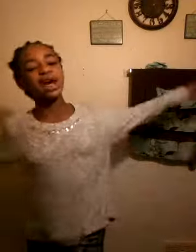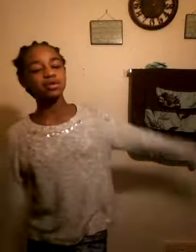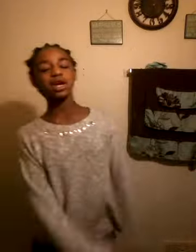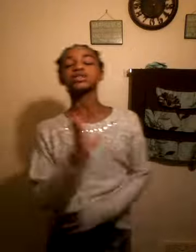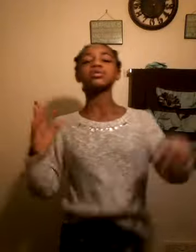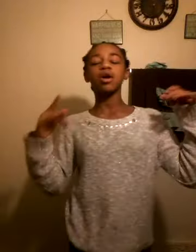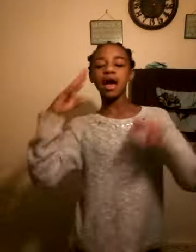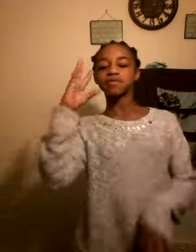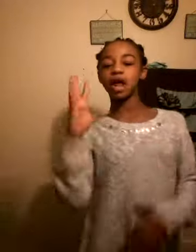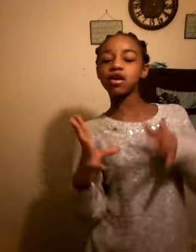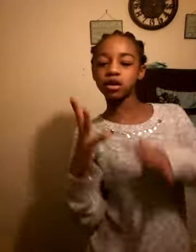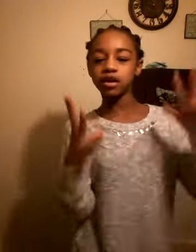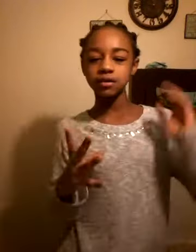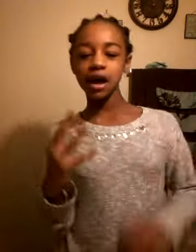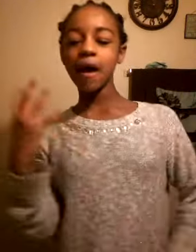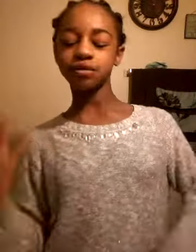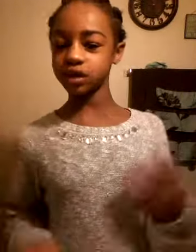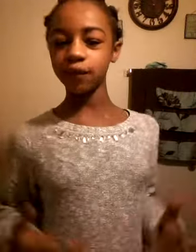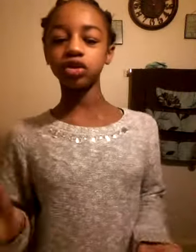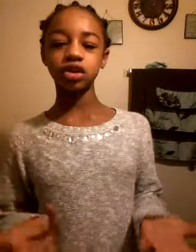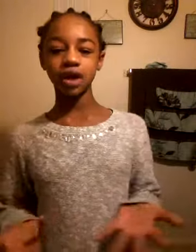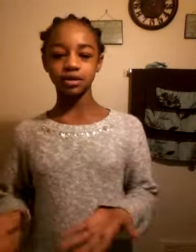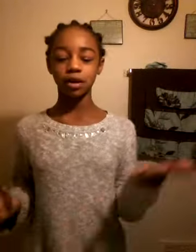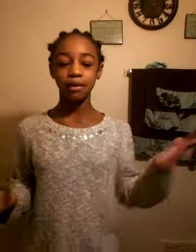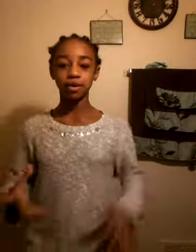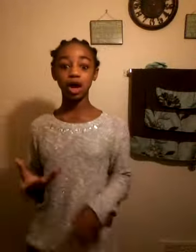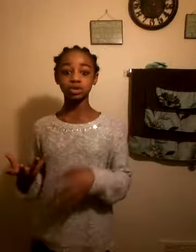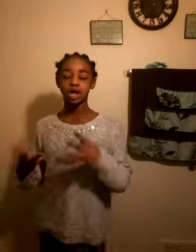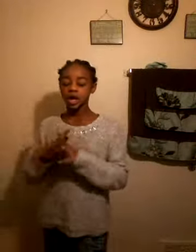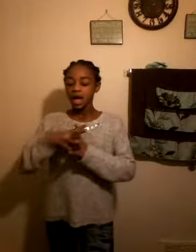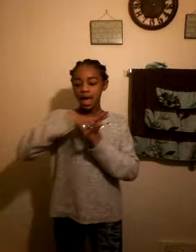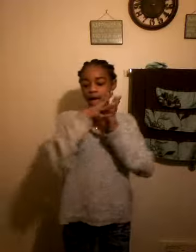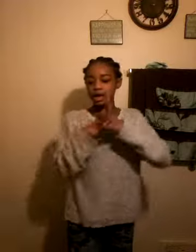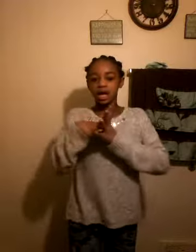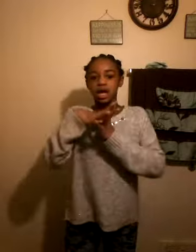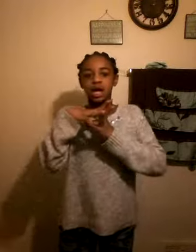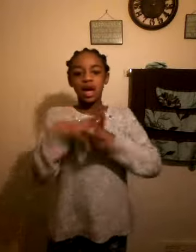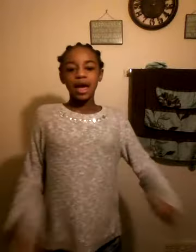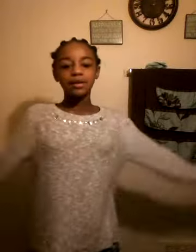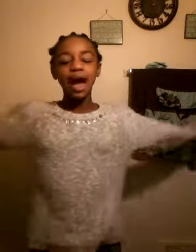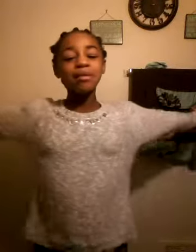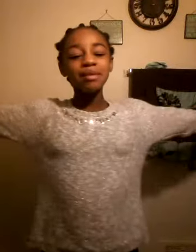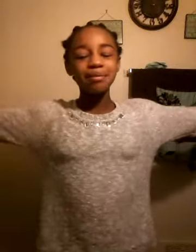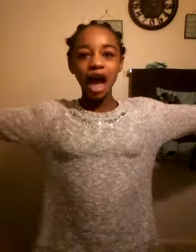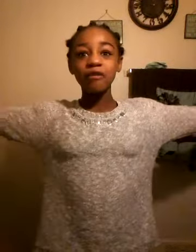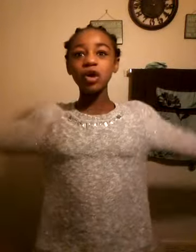channels so I'm just going to have a blog on here sometimes and I'm going to tell you guys when I'm going have a blog and and I'm in my bathroom